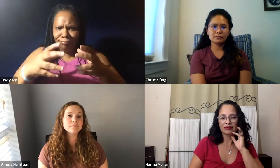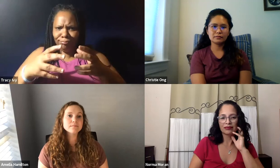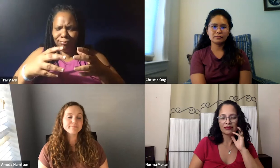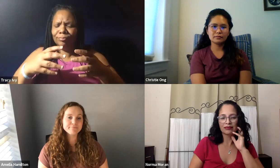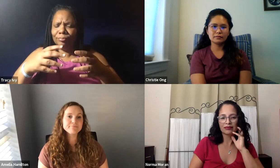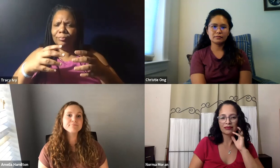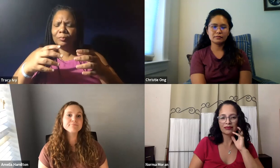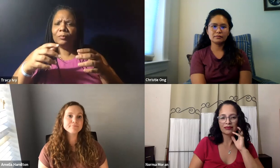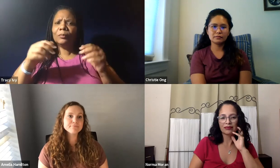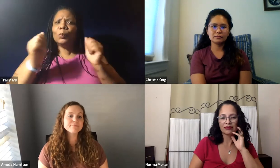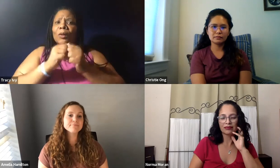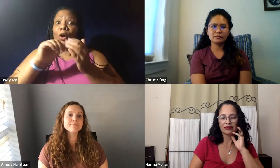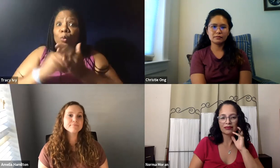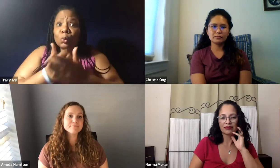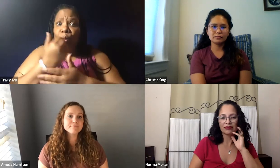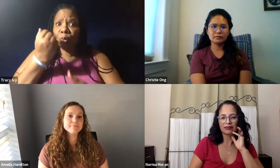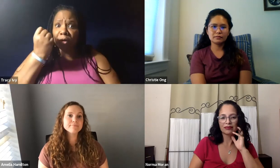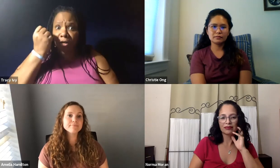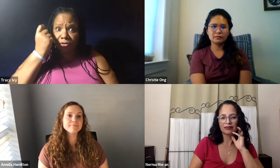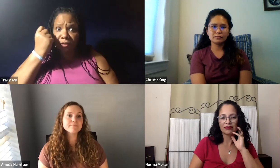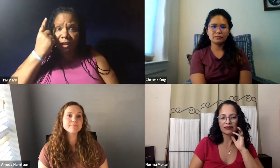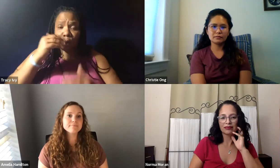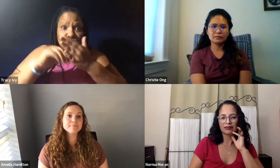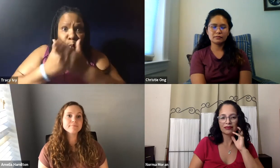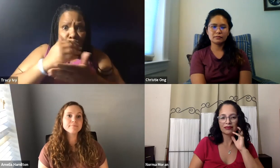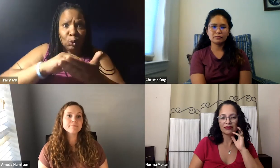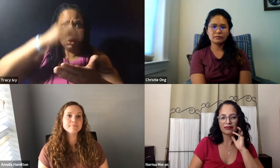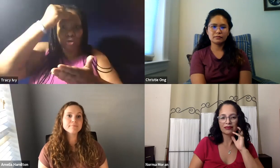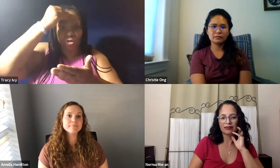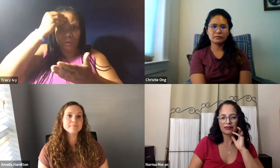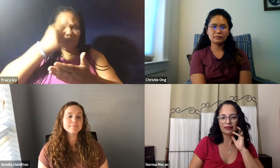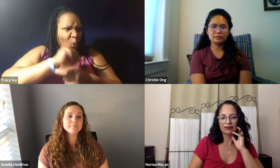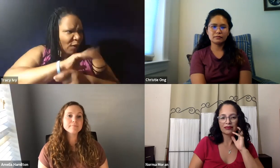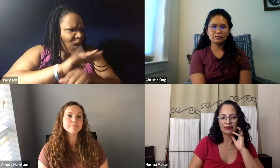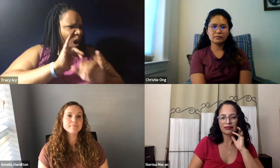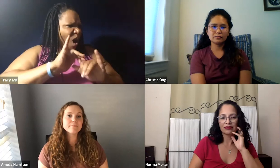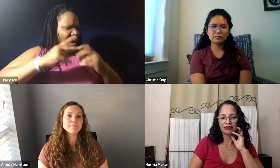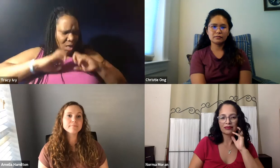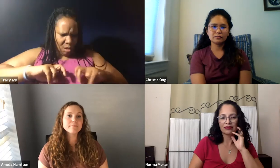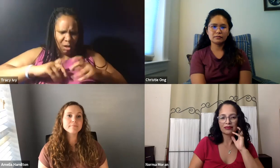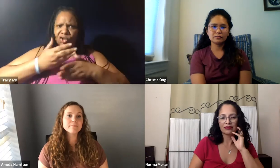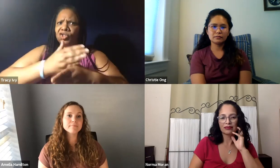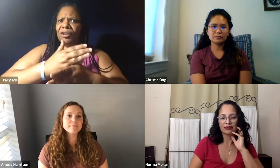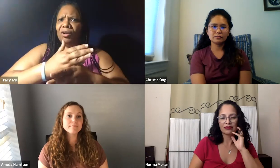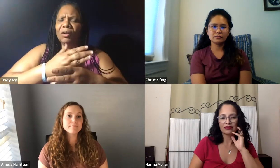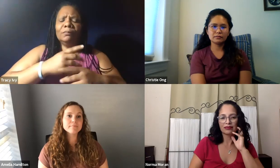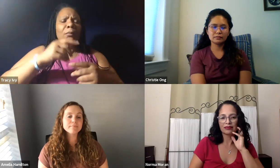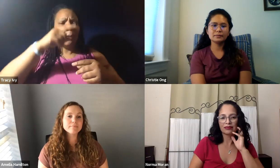We still need you to come together so that we all come together and we all understand that we're still learning.